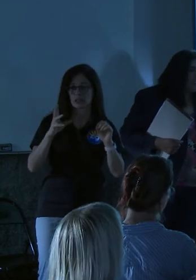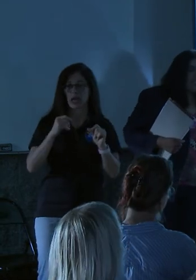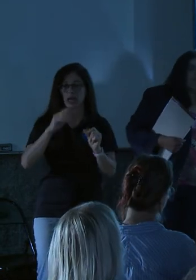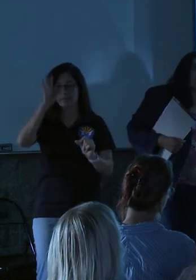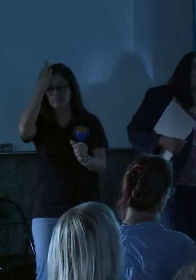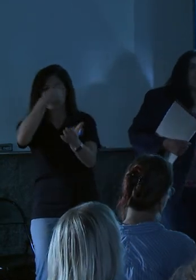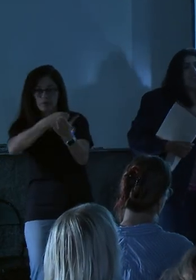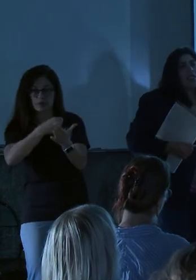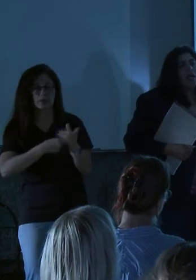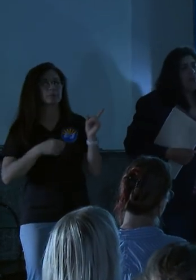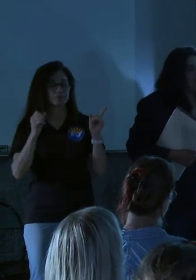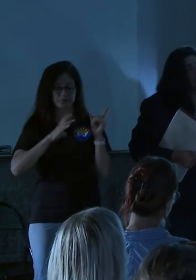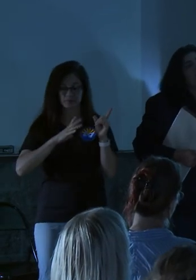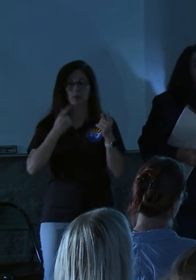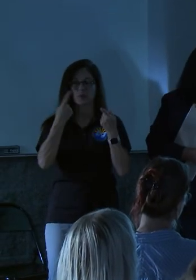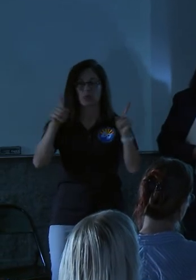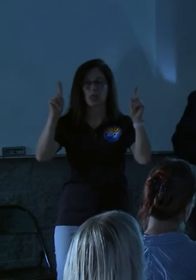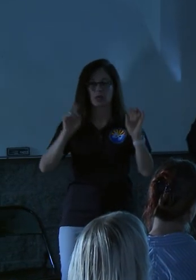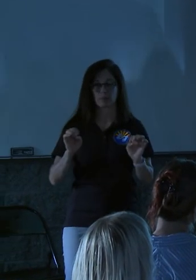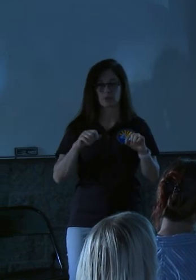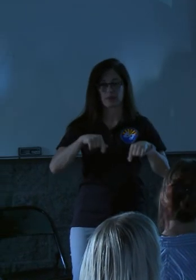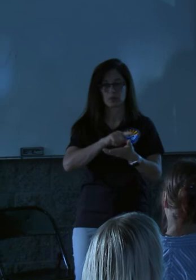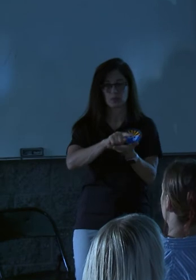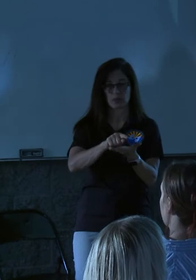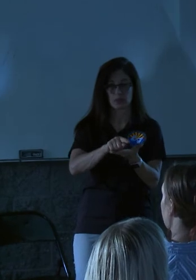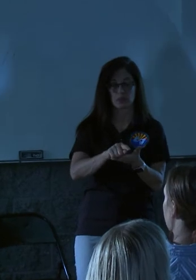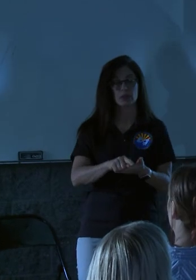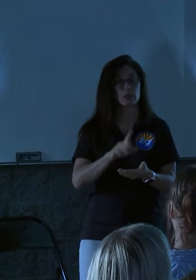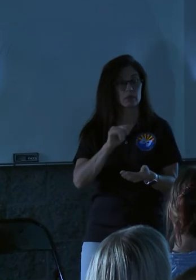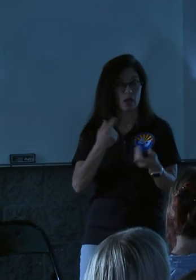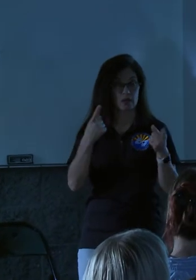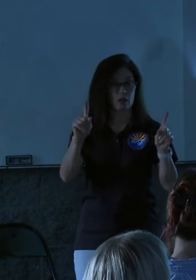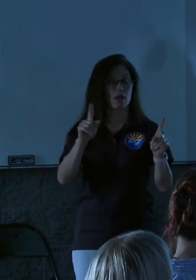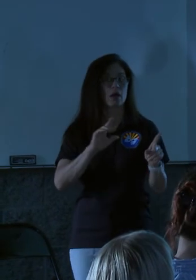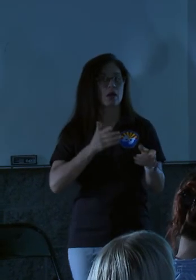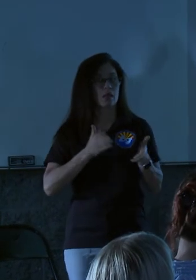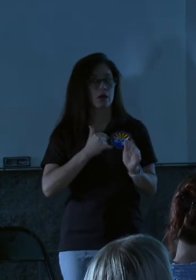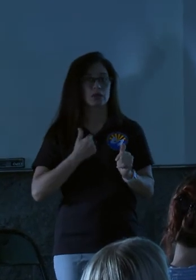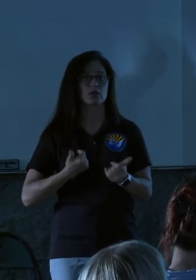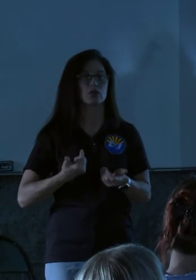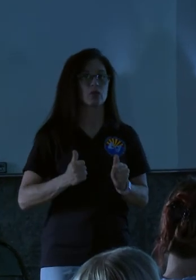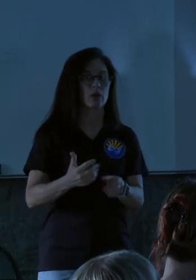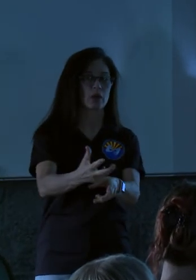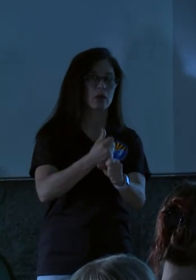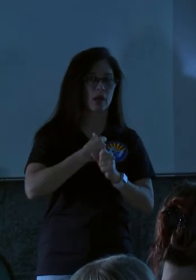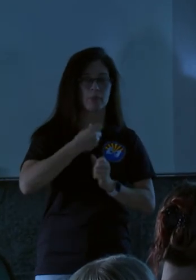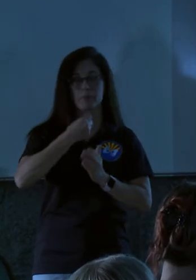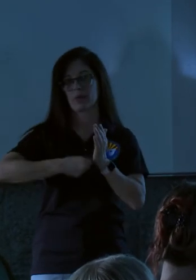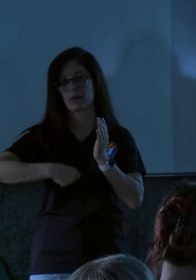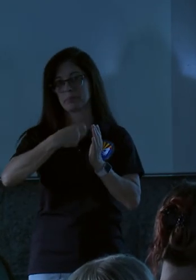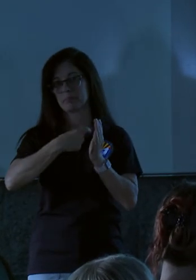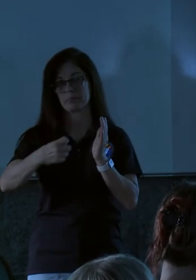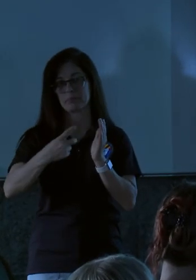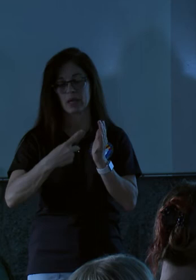So we declared a state of emergency this week, and what that will allow us to do is to try to recoup some of the costs. And so we've already